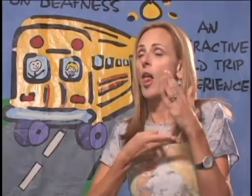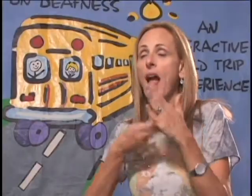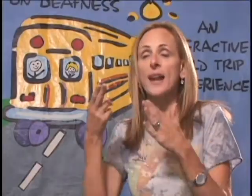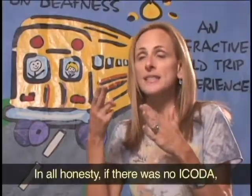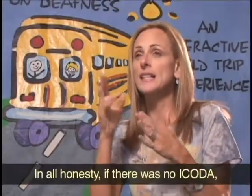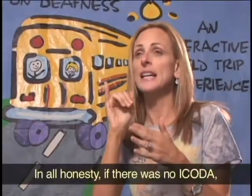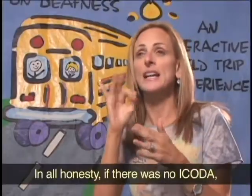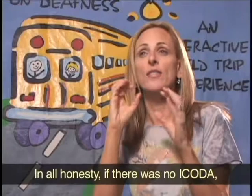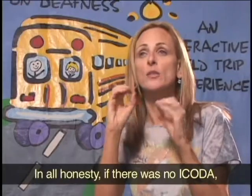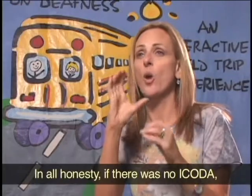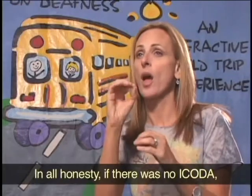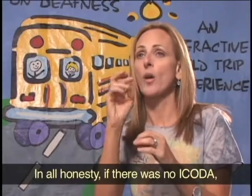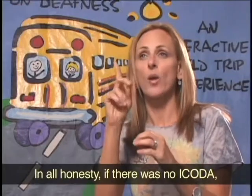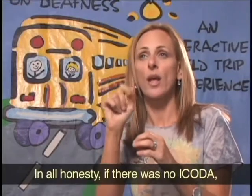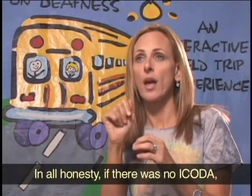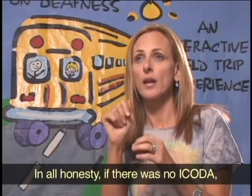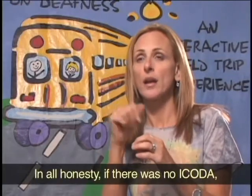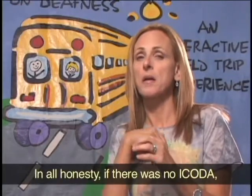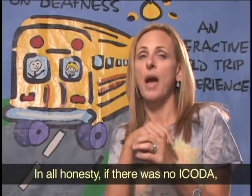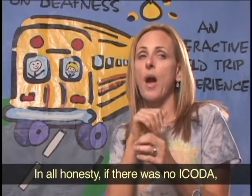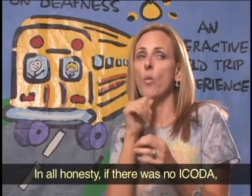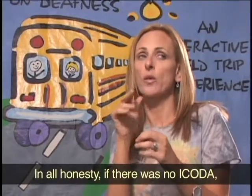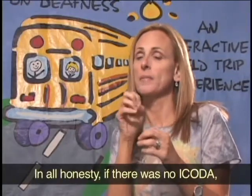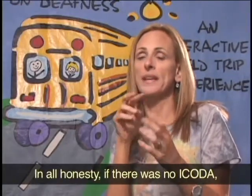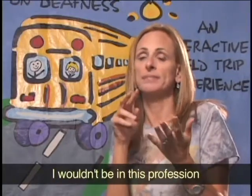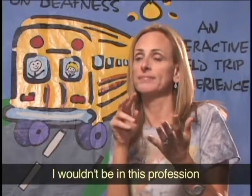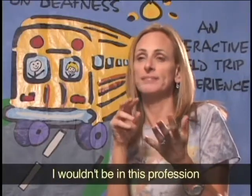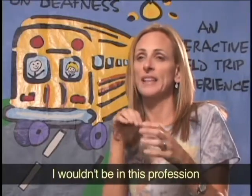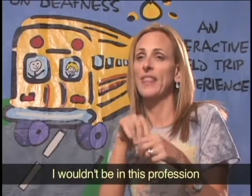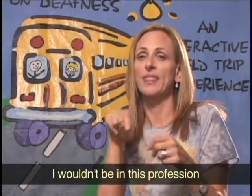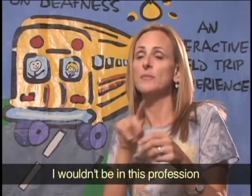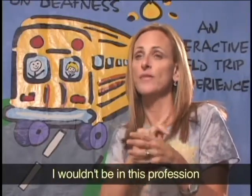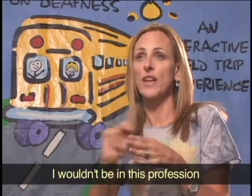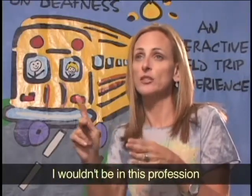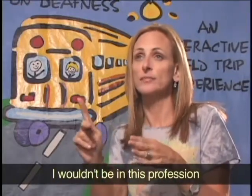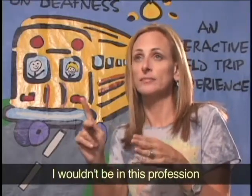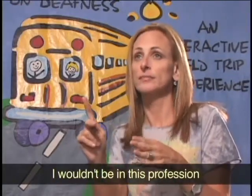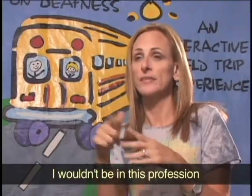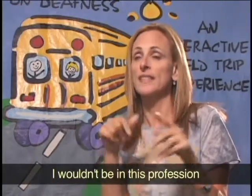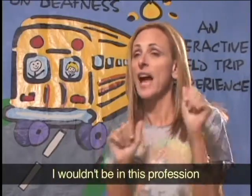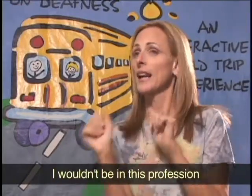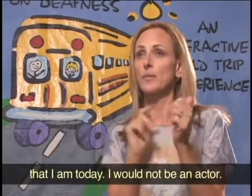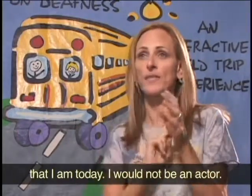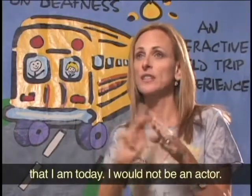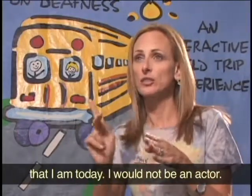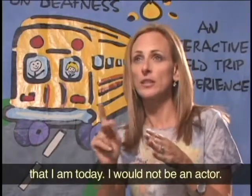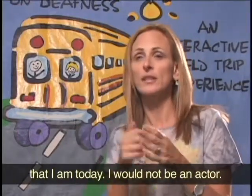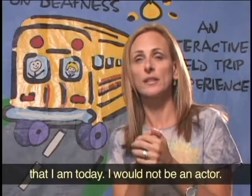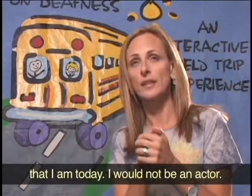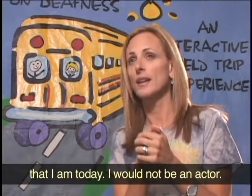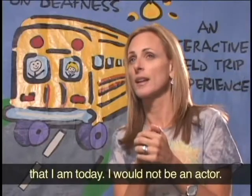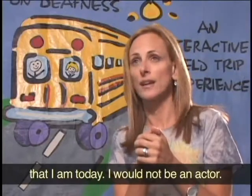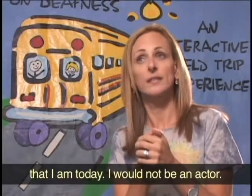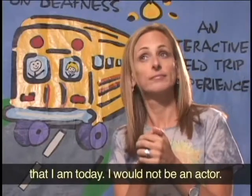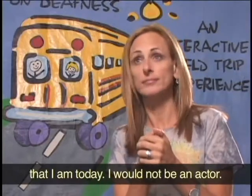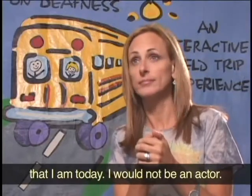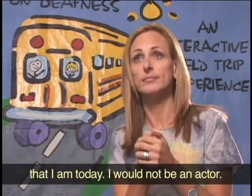In all honesty if there was no ICODA I wouldn't be in this profession that I am today. I would not be an actor.